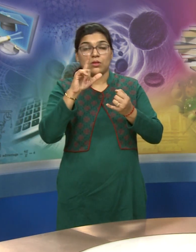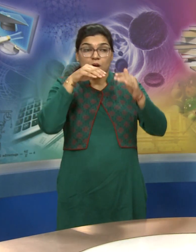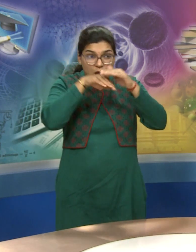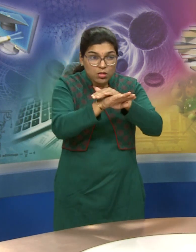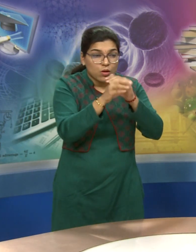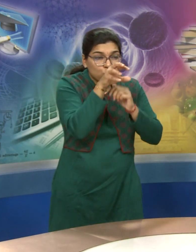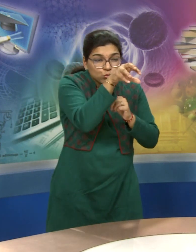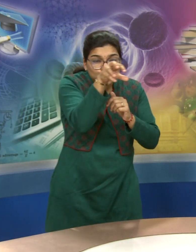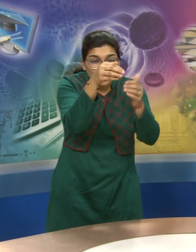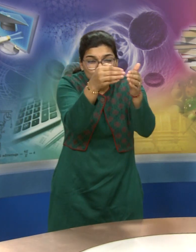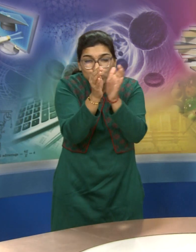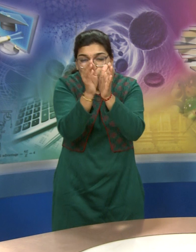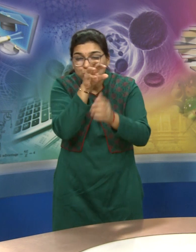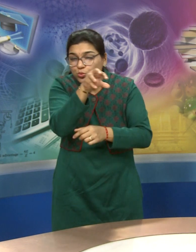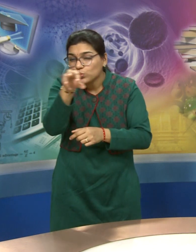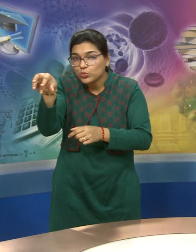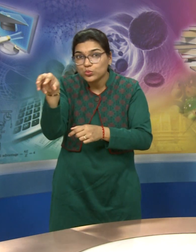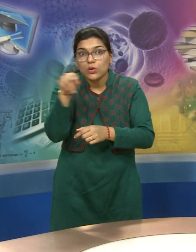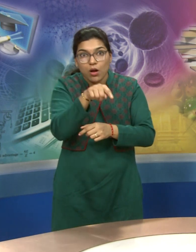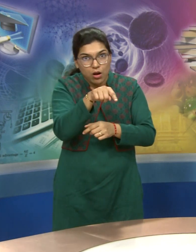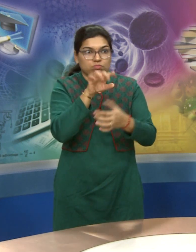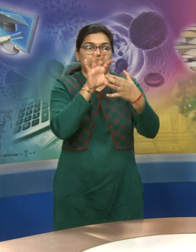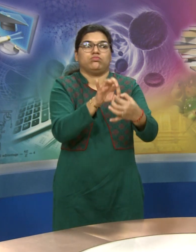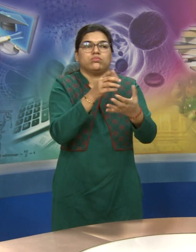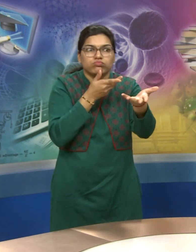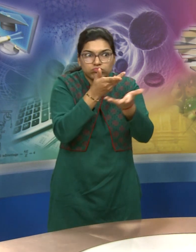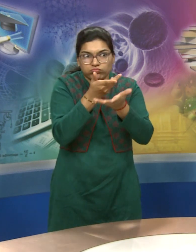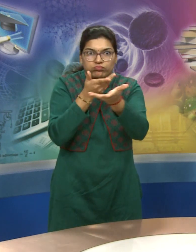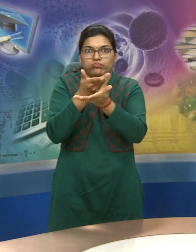different subgroups in the ISL community